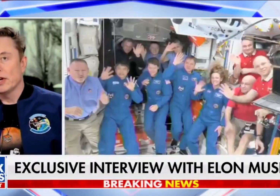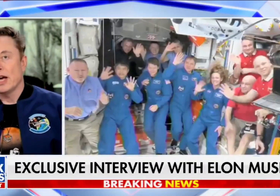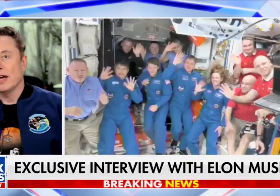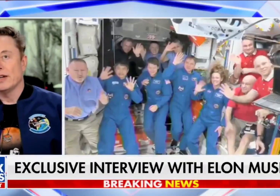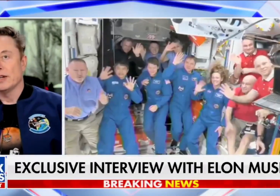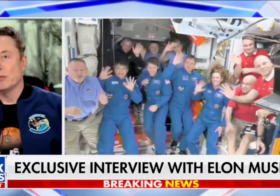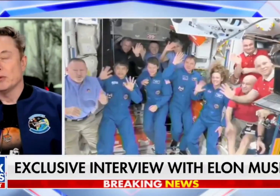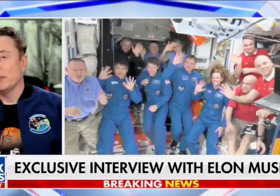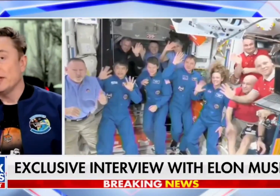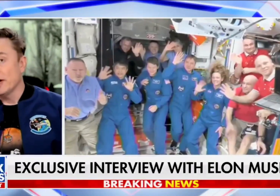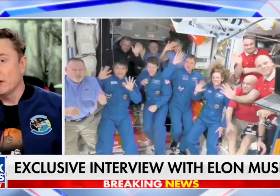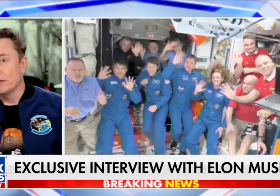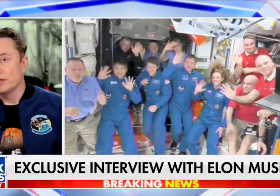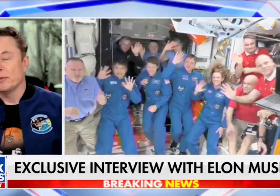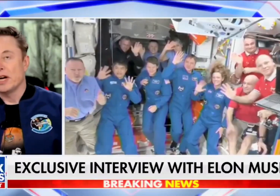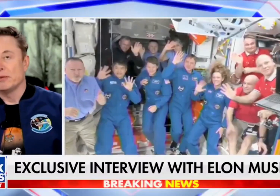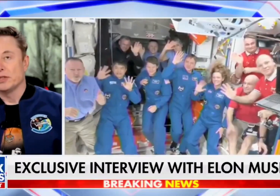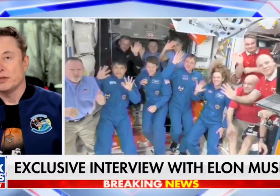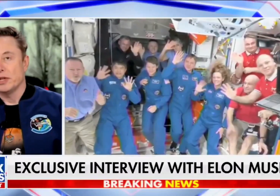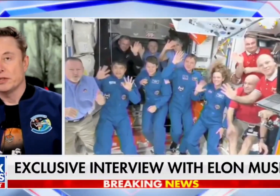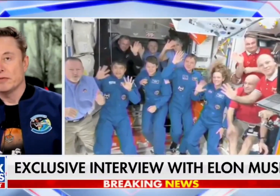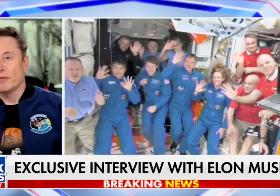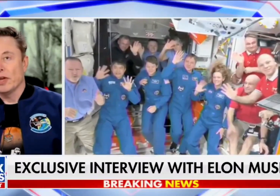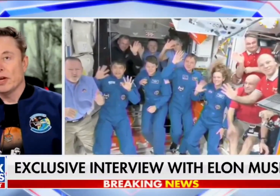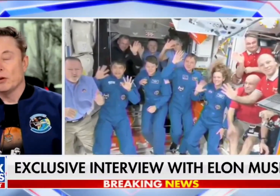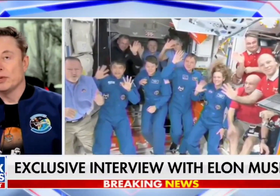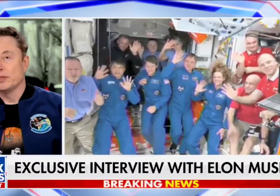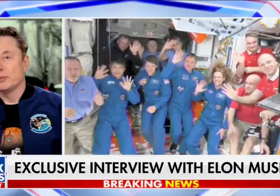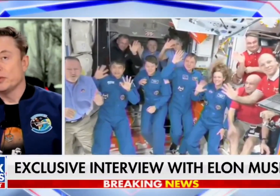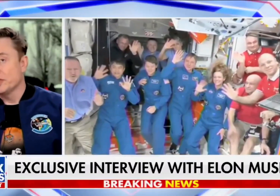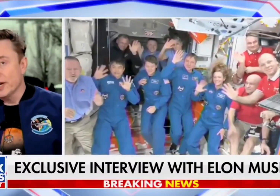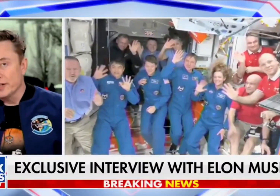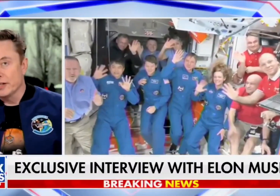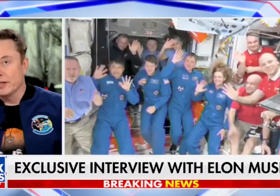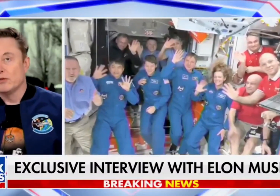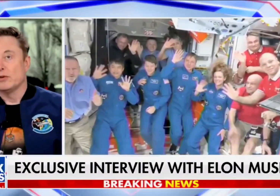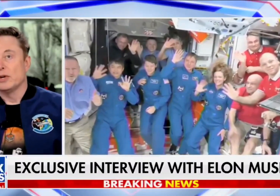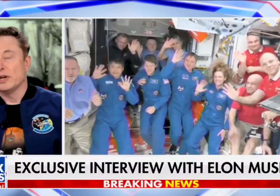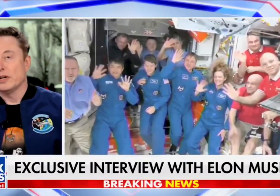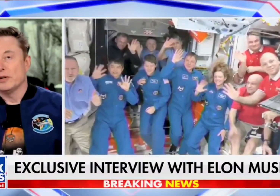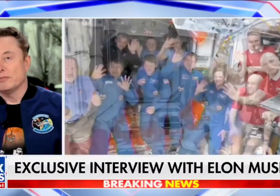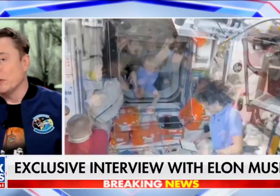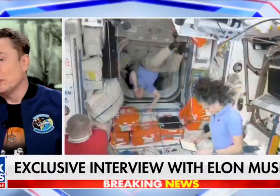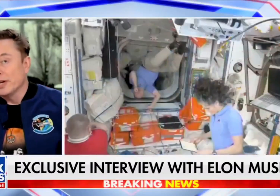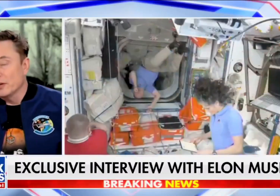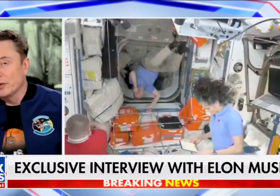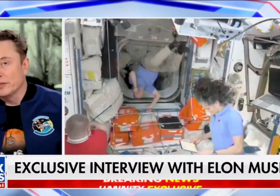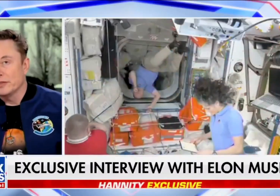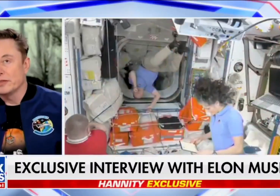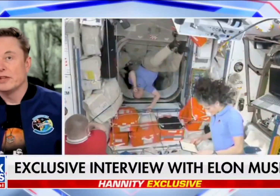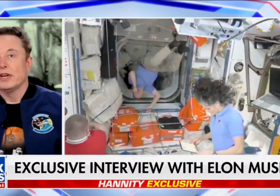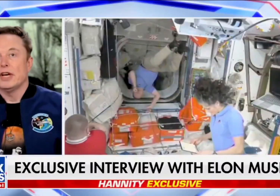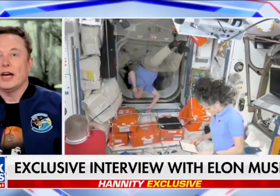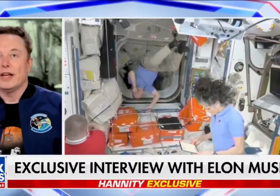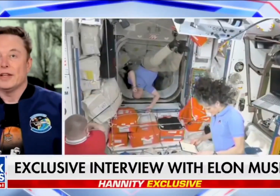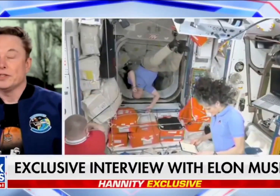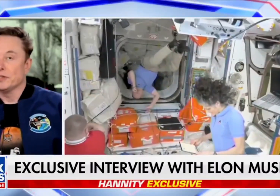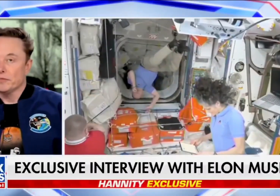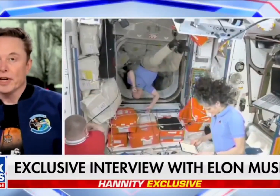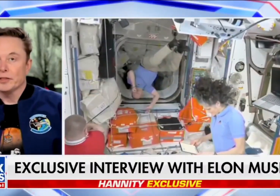And we made that offer to the Biden administration. It was rejected for political reasons. And that's just a fact.